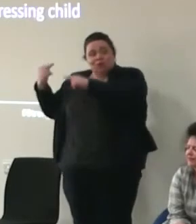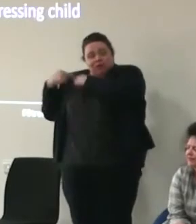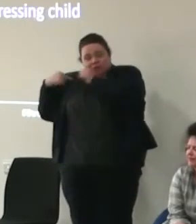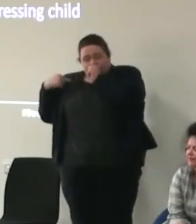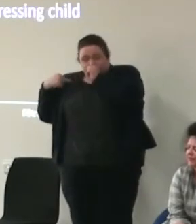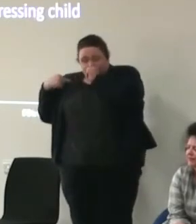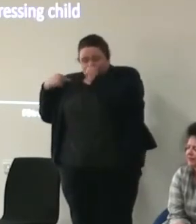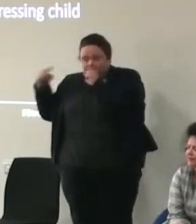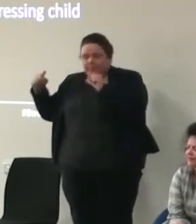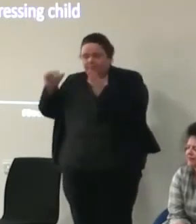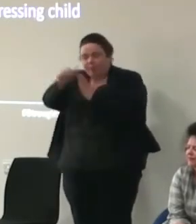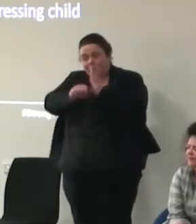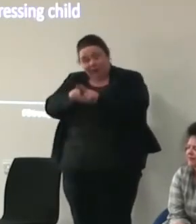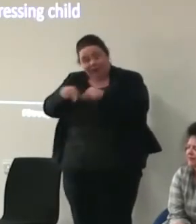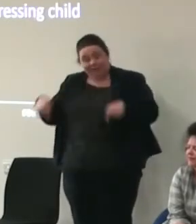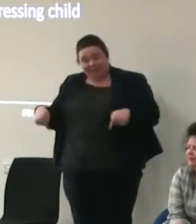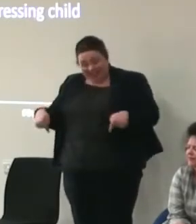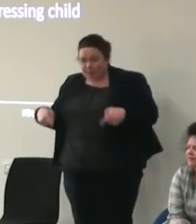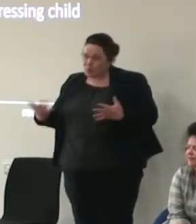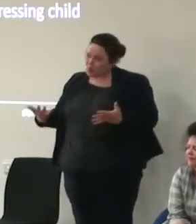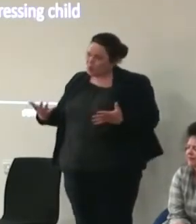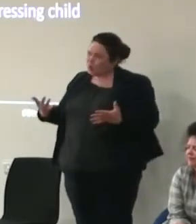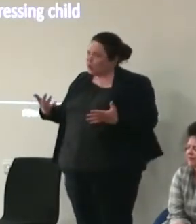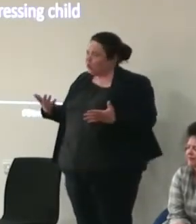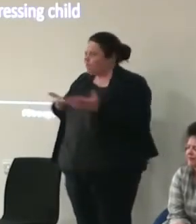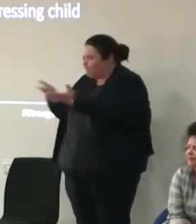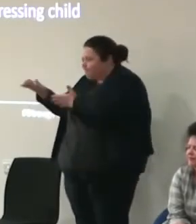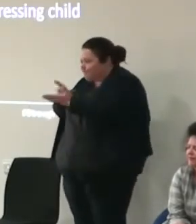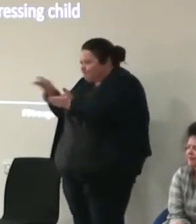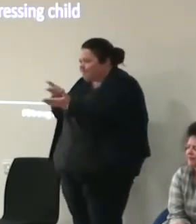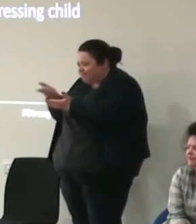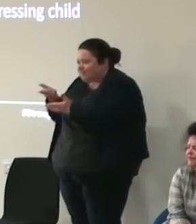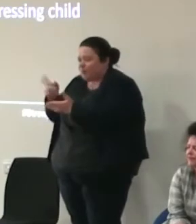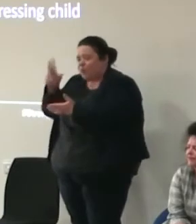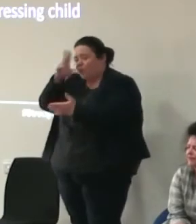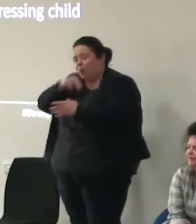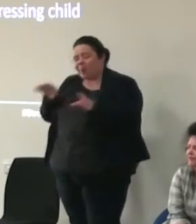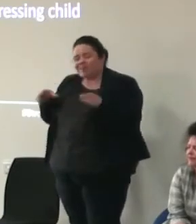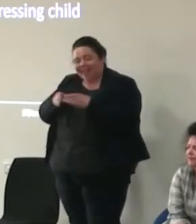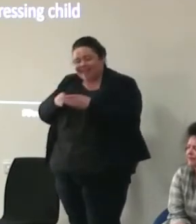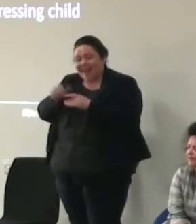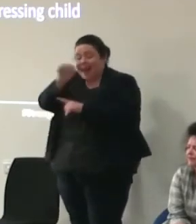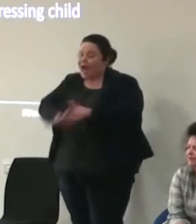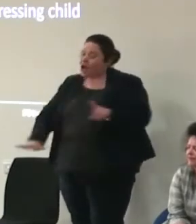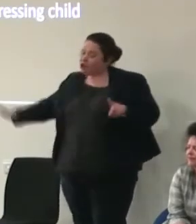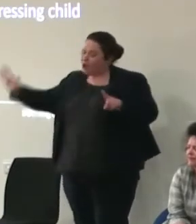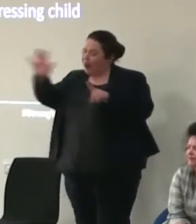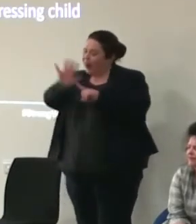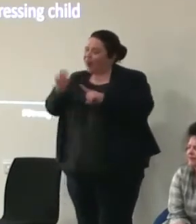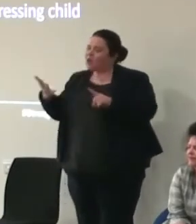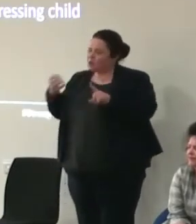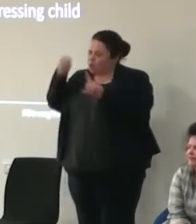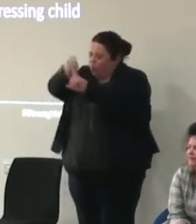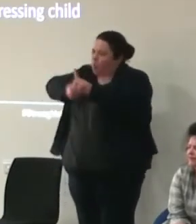a program like this to defend collaborate with the youth sector on a national level to lobby